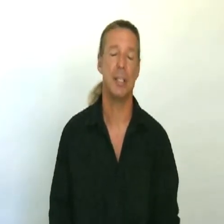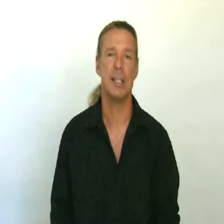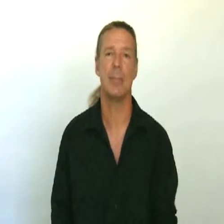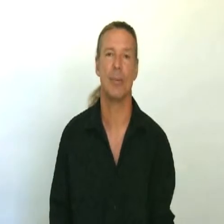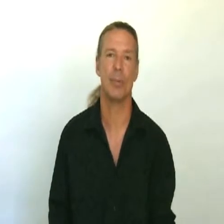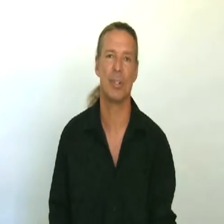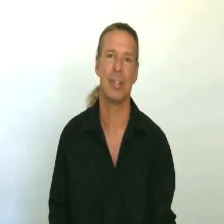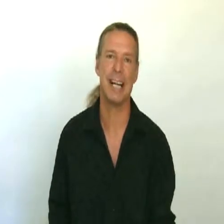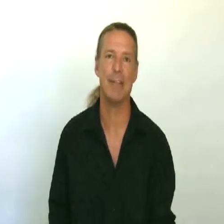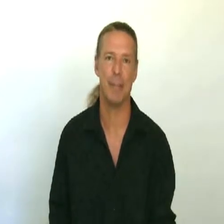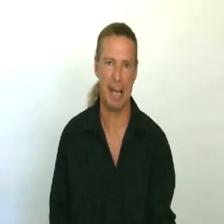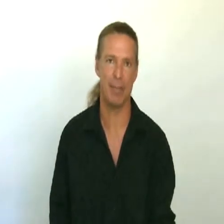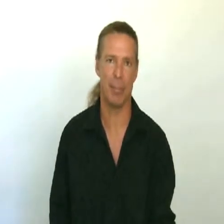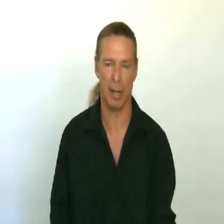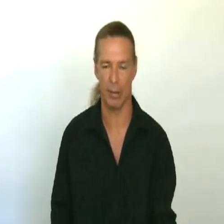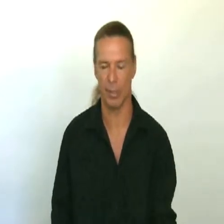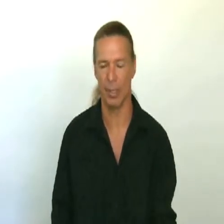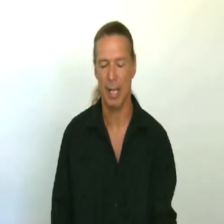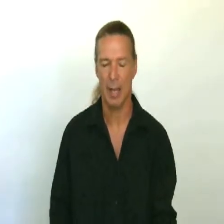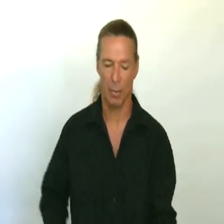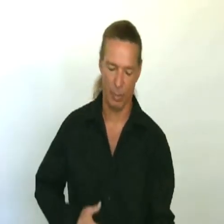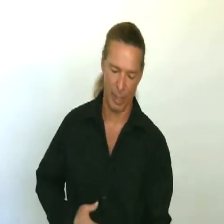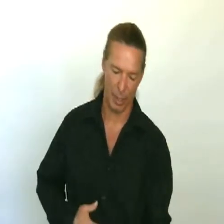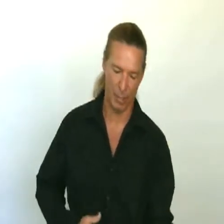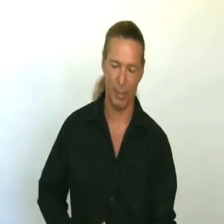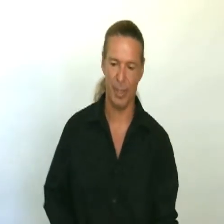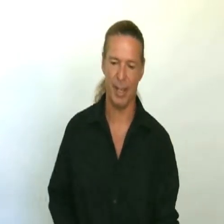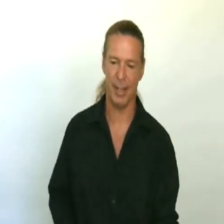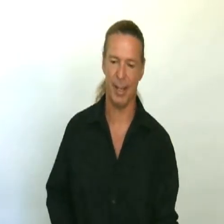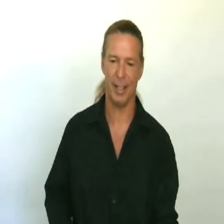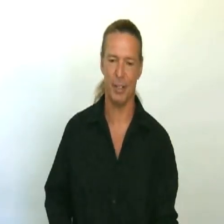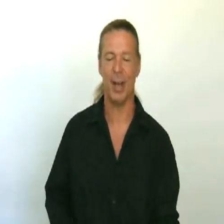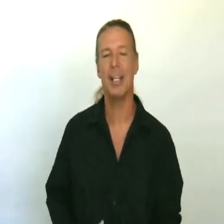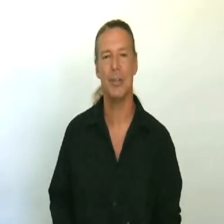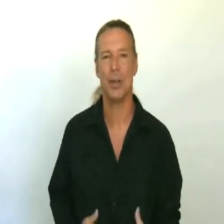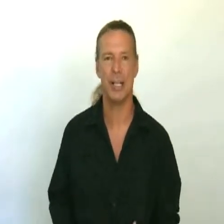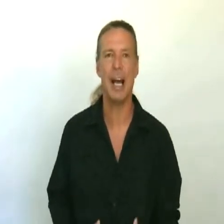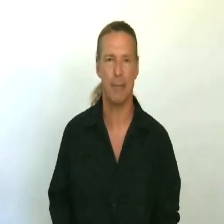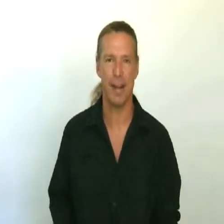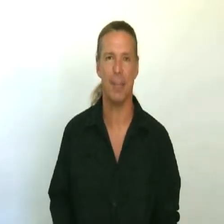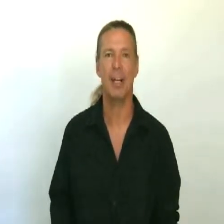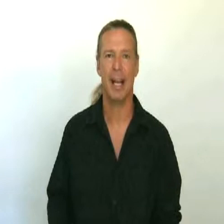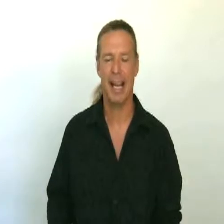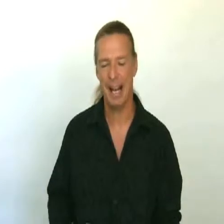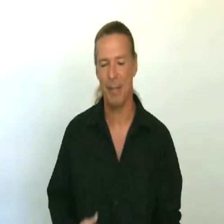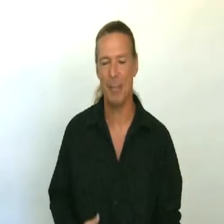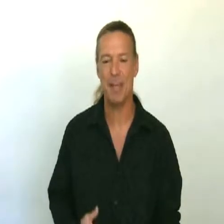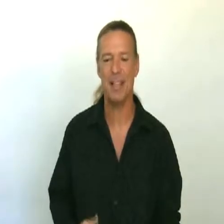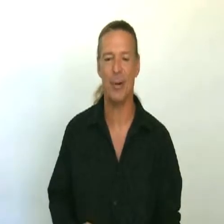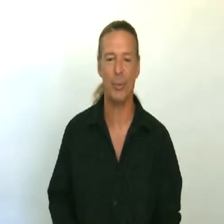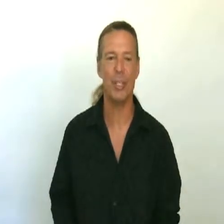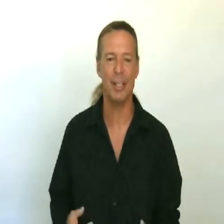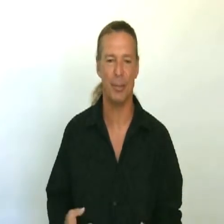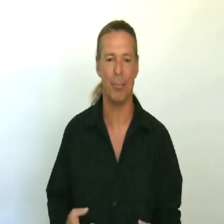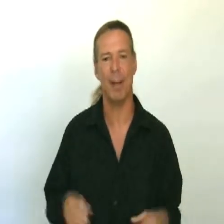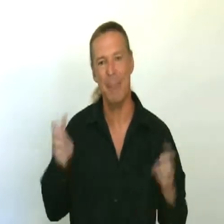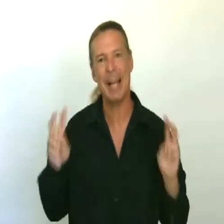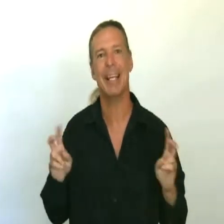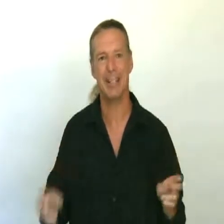stems from what's called a diaphragmatic vibrato. So when we try to use our diaphragm and have that be the only mechanism